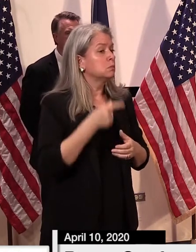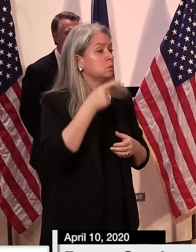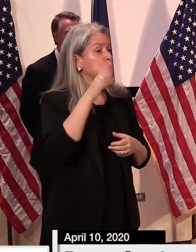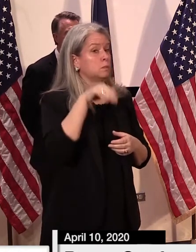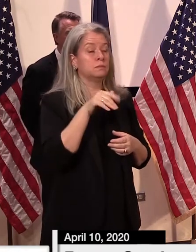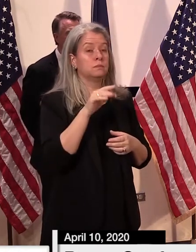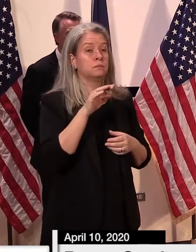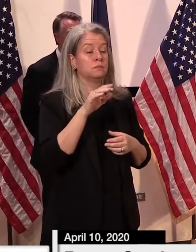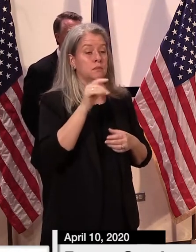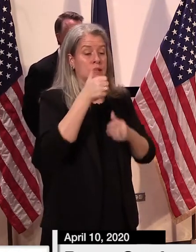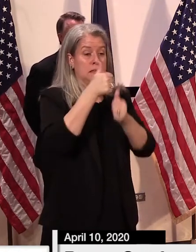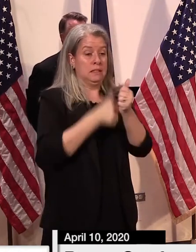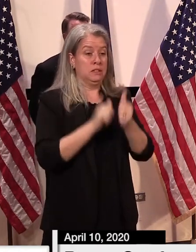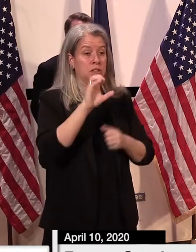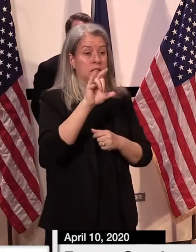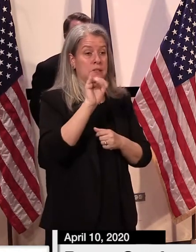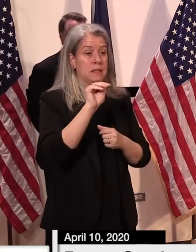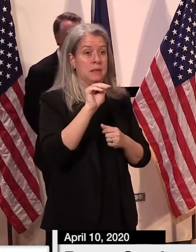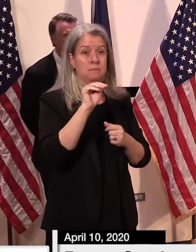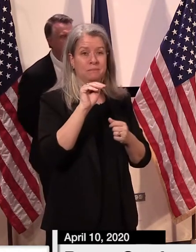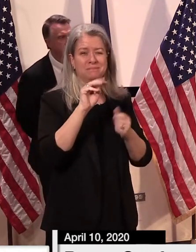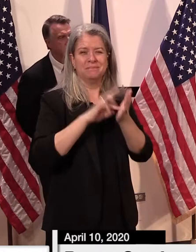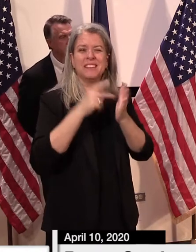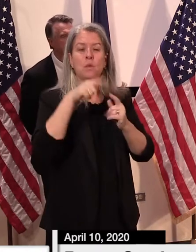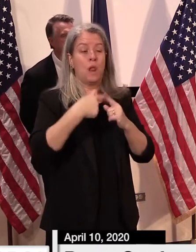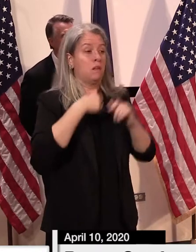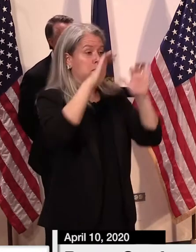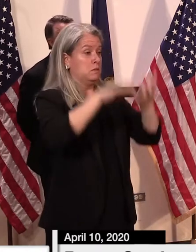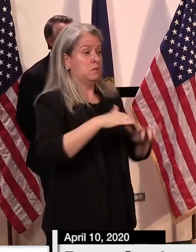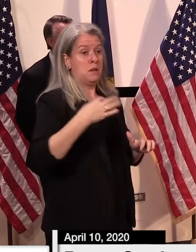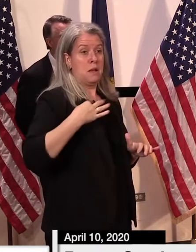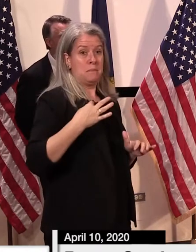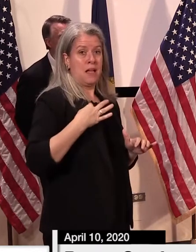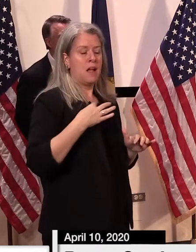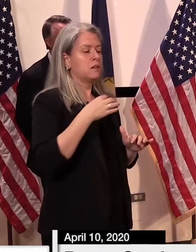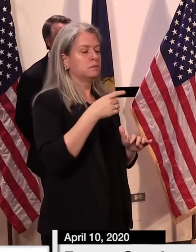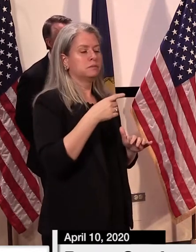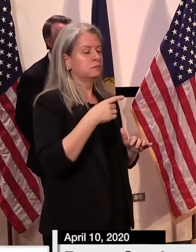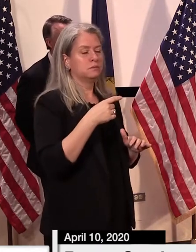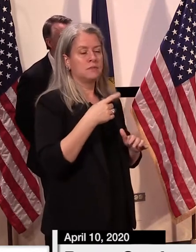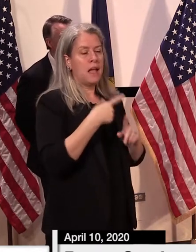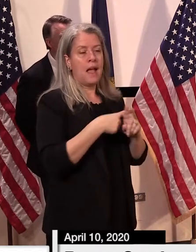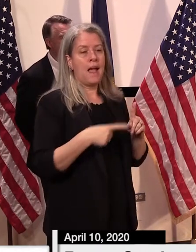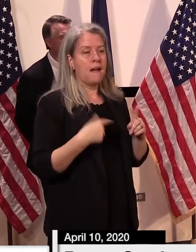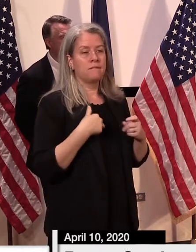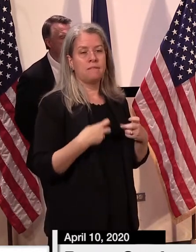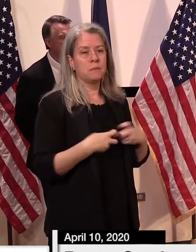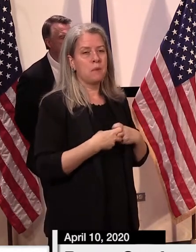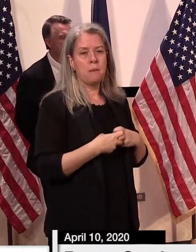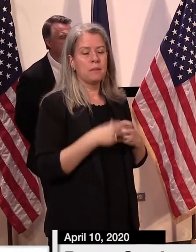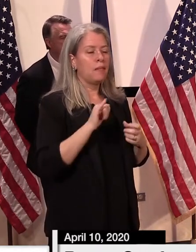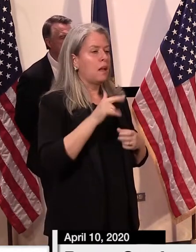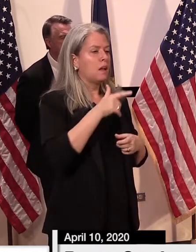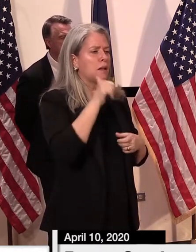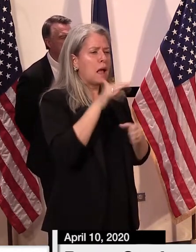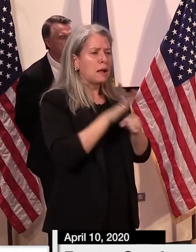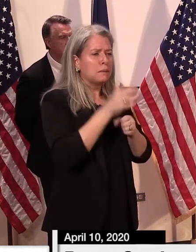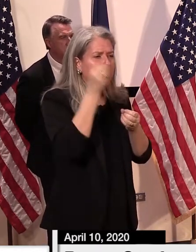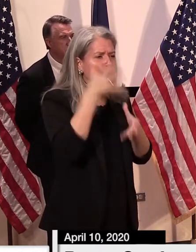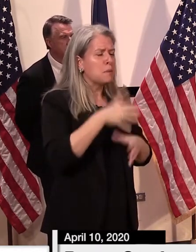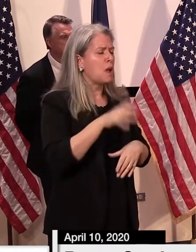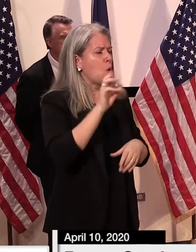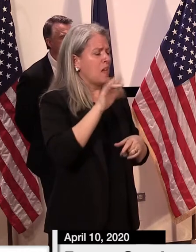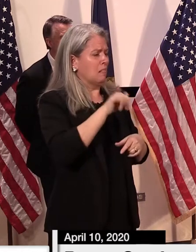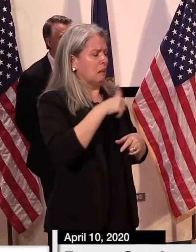50% of every initial claim that comes in has an issue attached to it, and that issue holds up payment. And so it